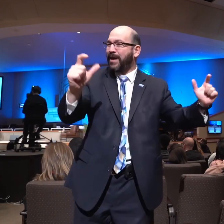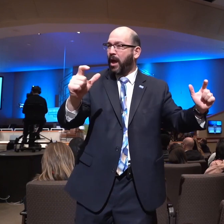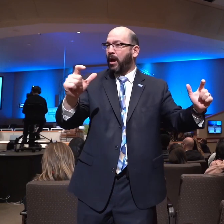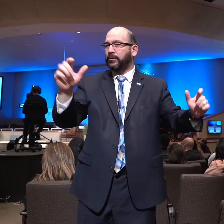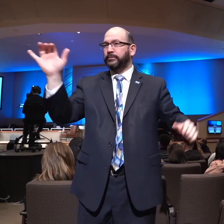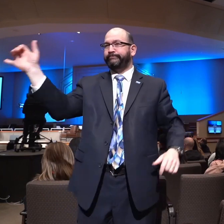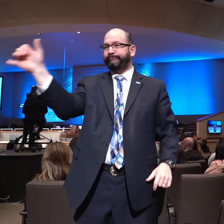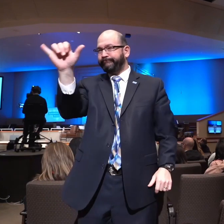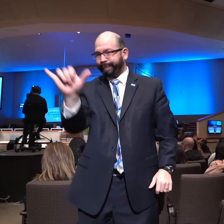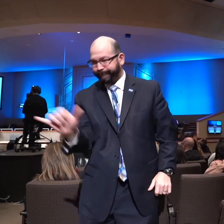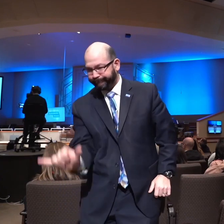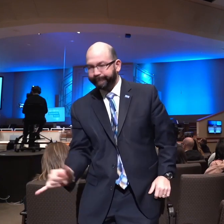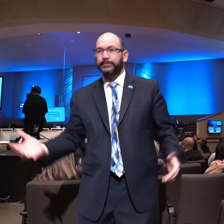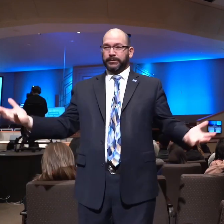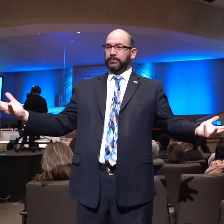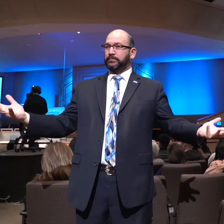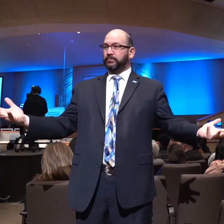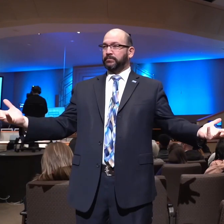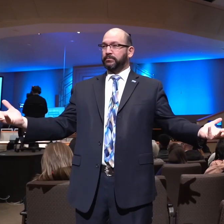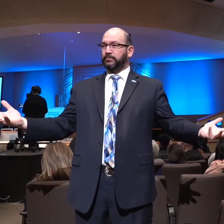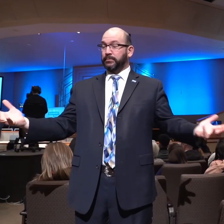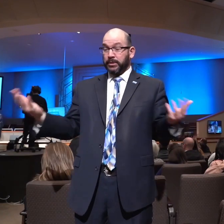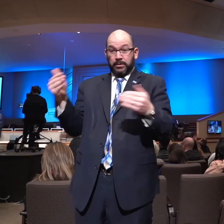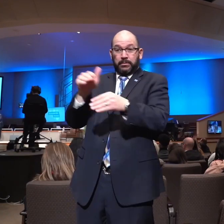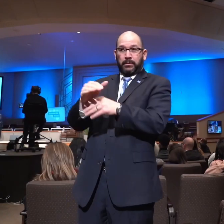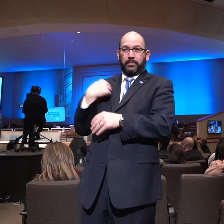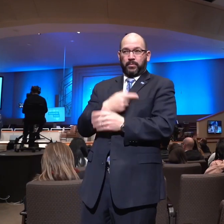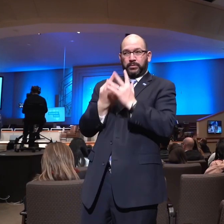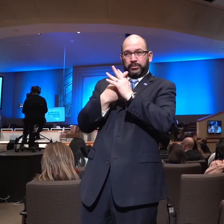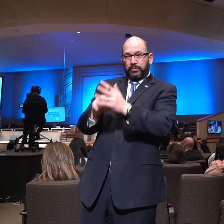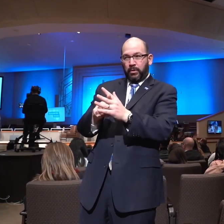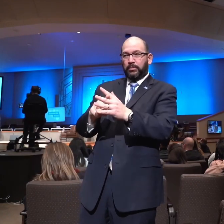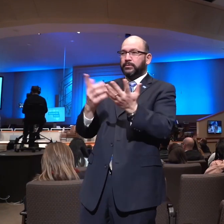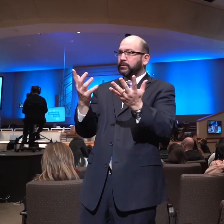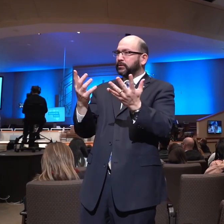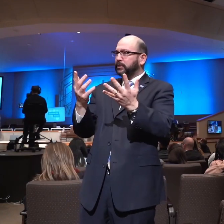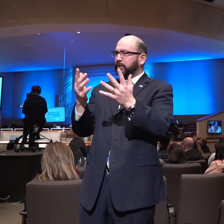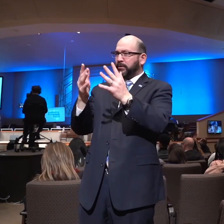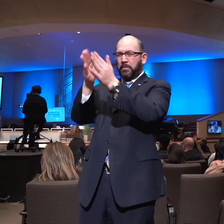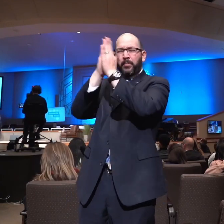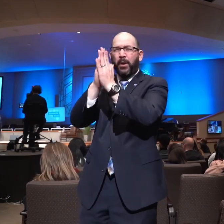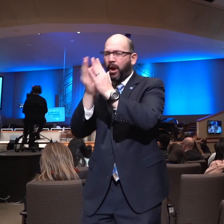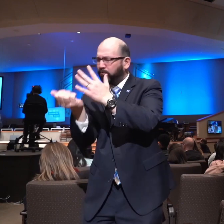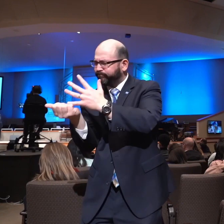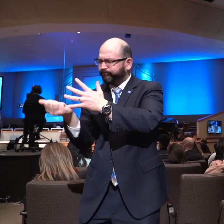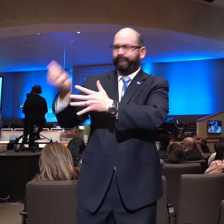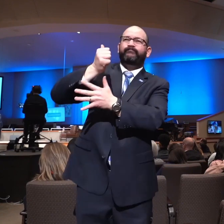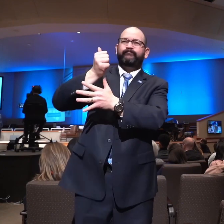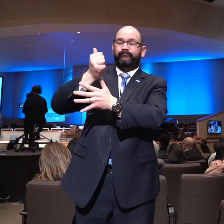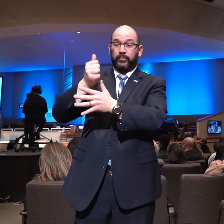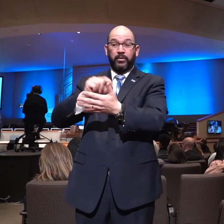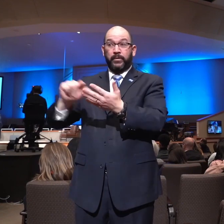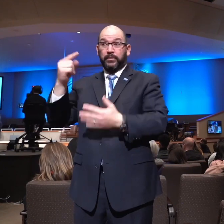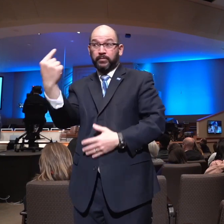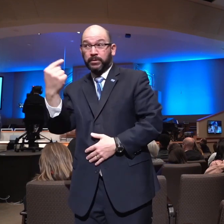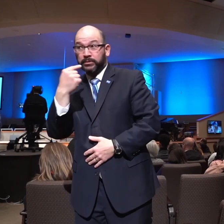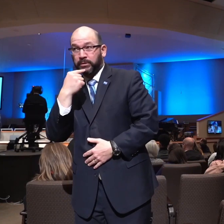life. Now, as we begin tonight, we notice the priority of prayer. The Bible says in verse 1, I exhort, therefore,